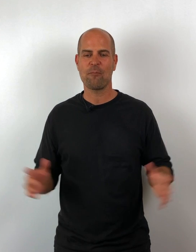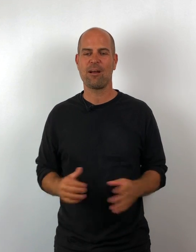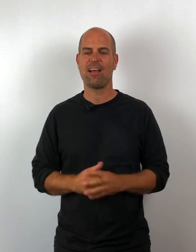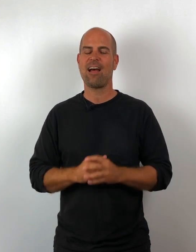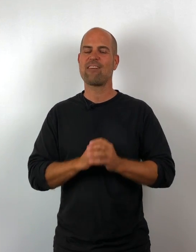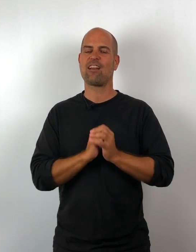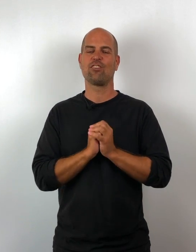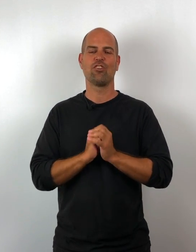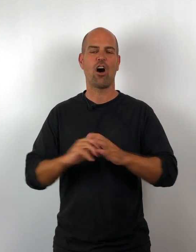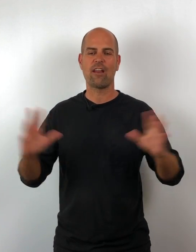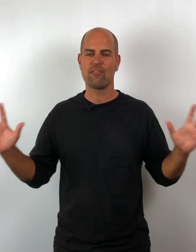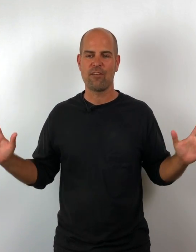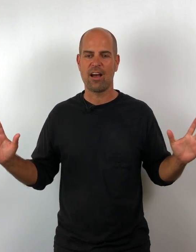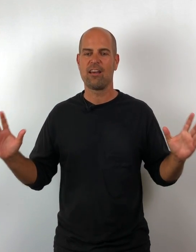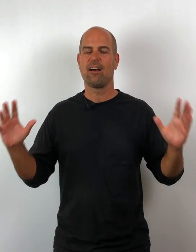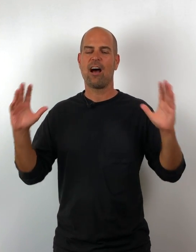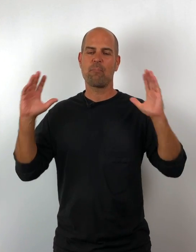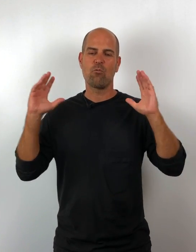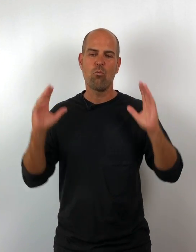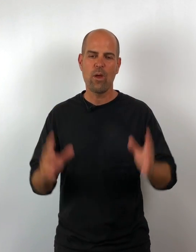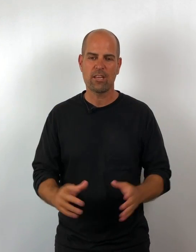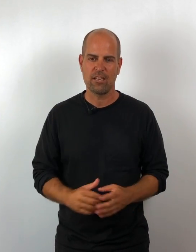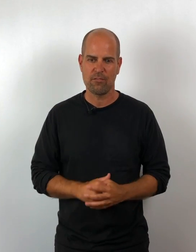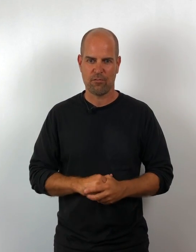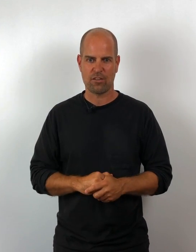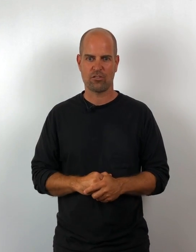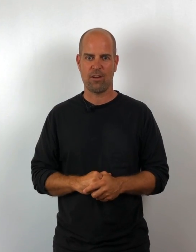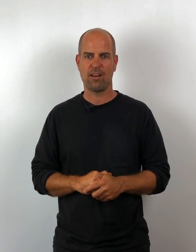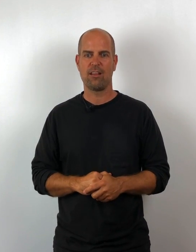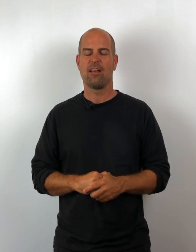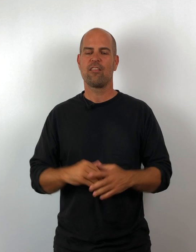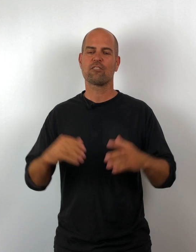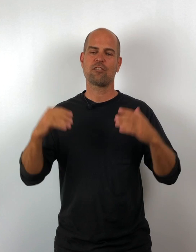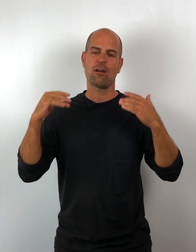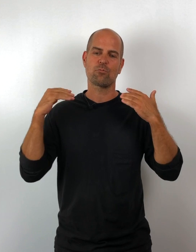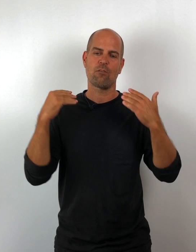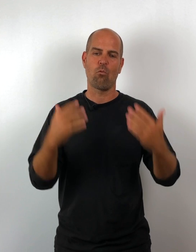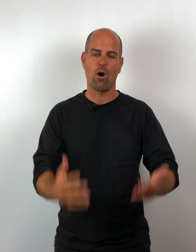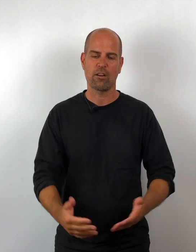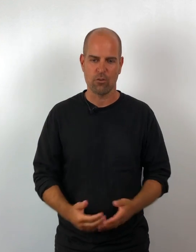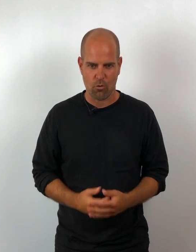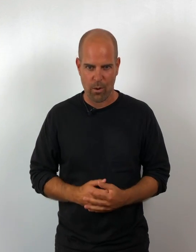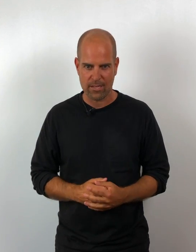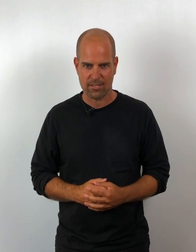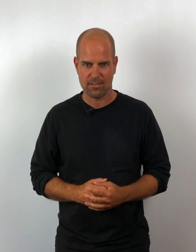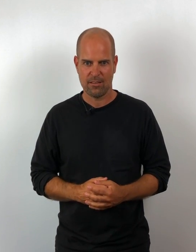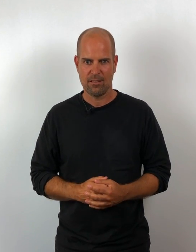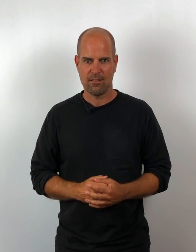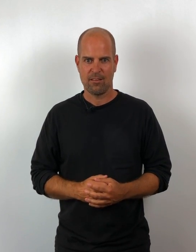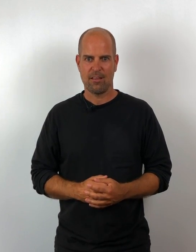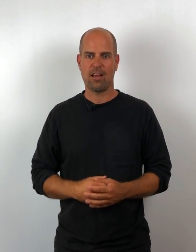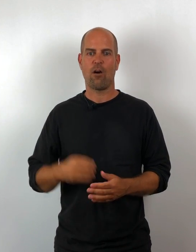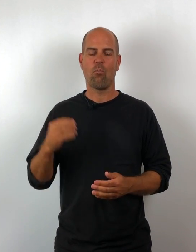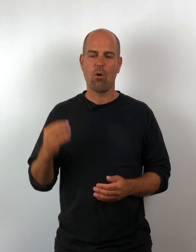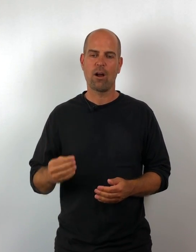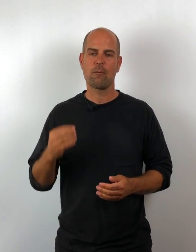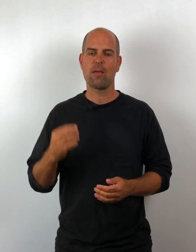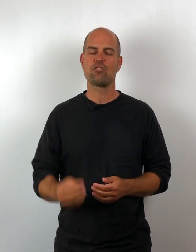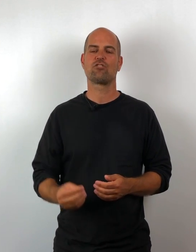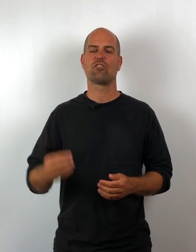of money. I've had a lot of fun. I've been wickedly frustrated. There are times when I've wanted to quit and I want to make sure